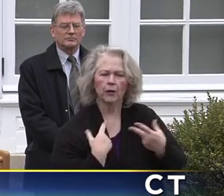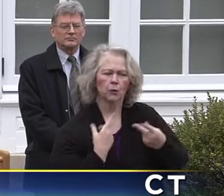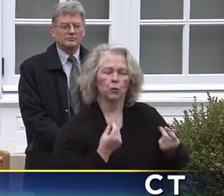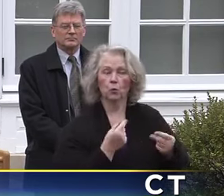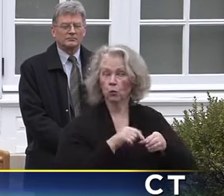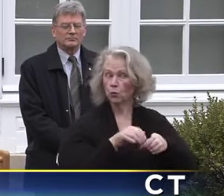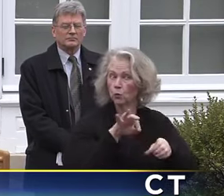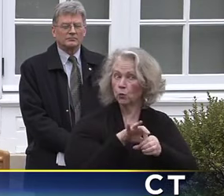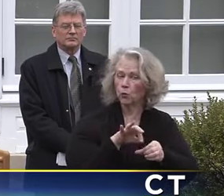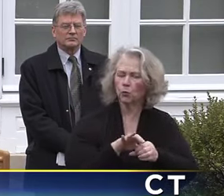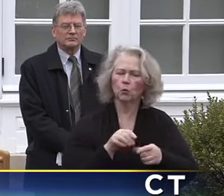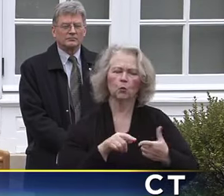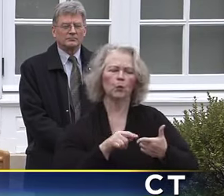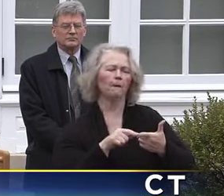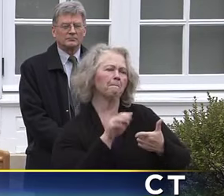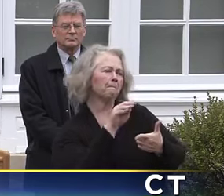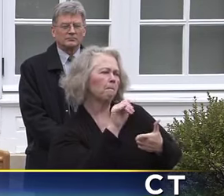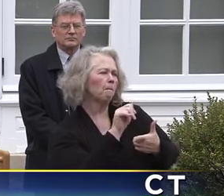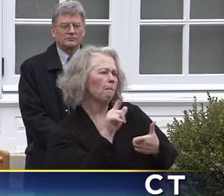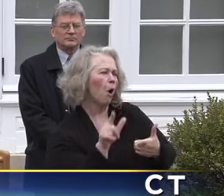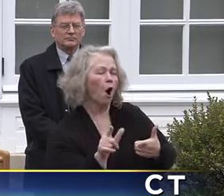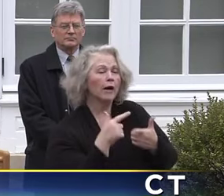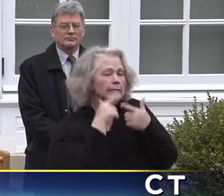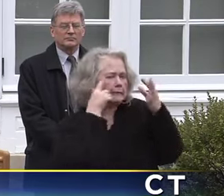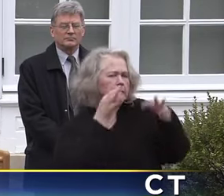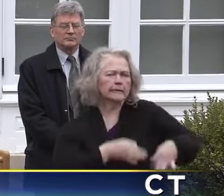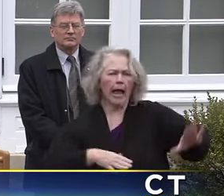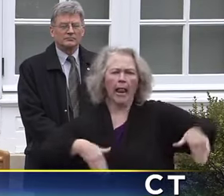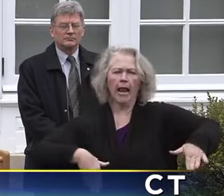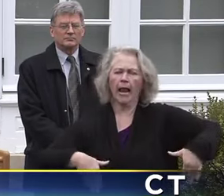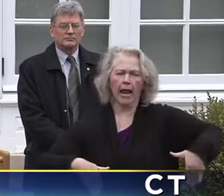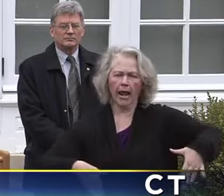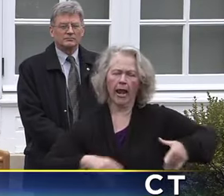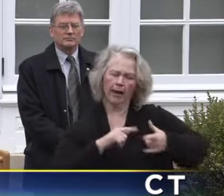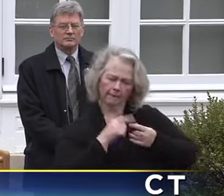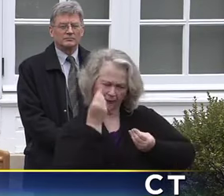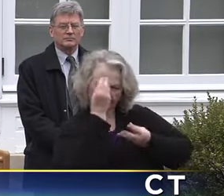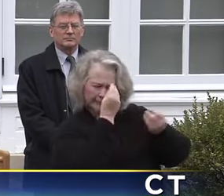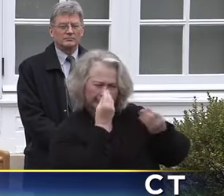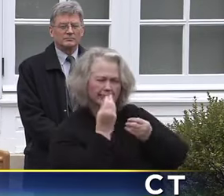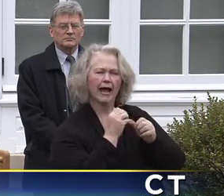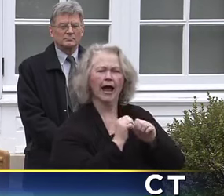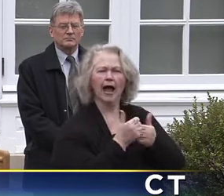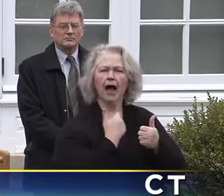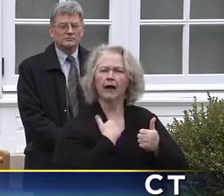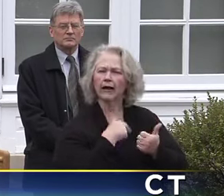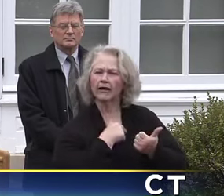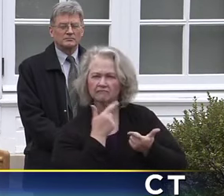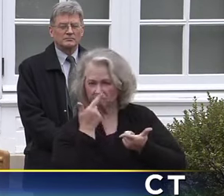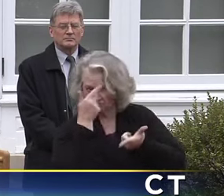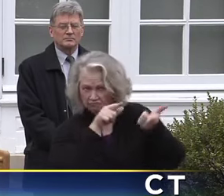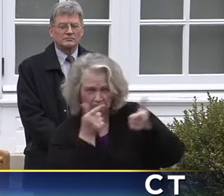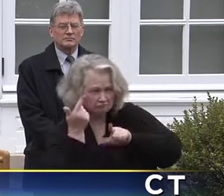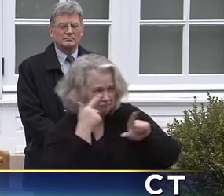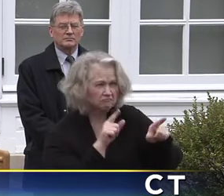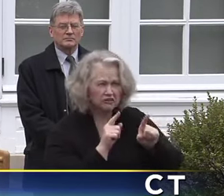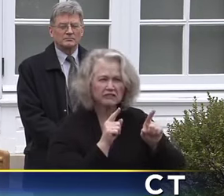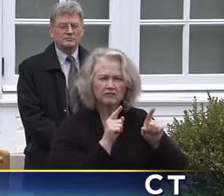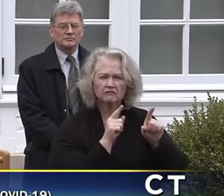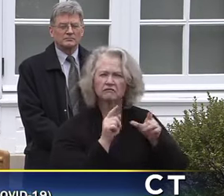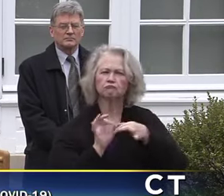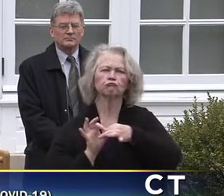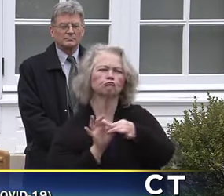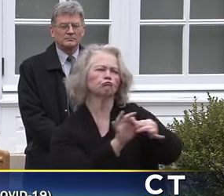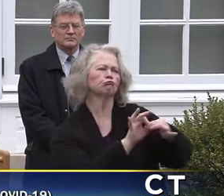terms of malls, nothing to announce on that. But what we're trying to do, we're trying to work on a coordinated basis, on a regional basis, which